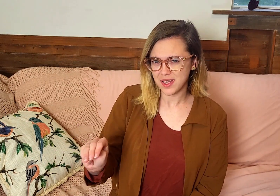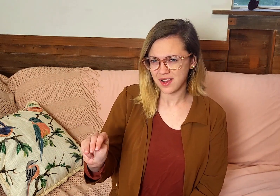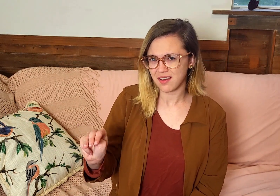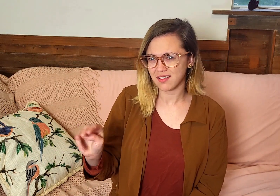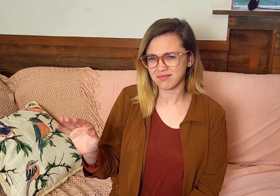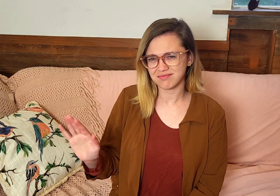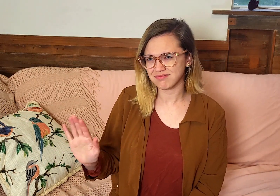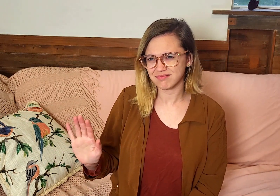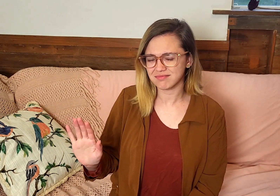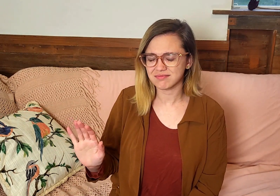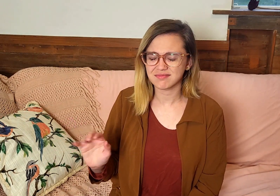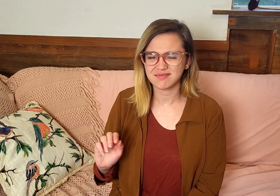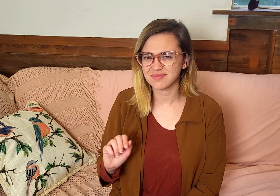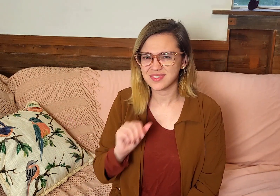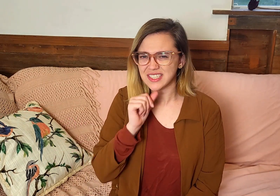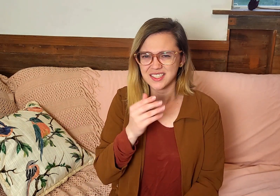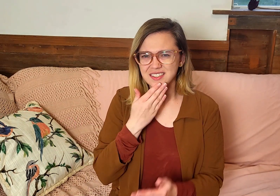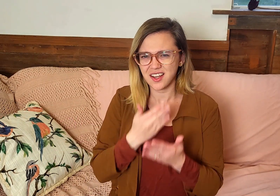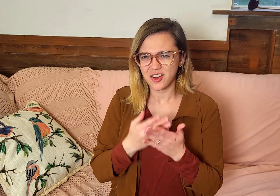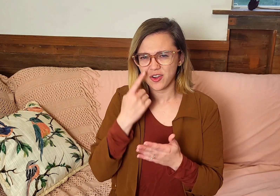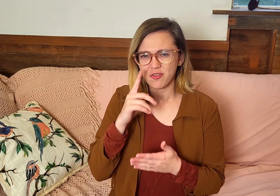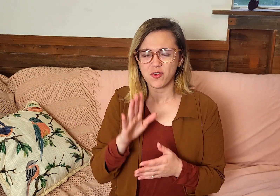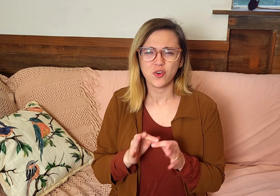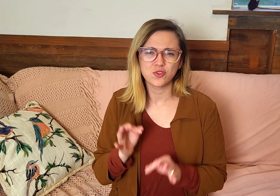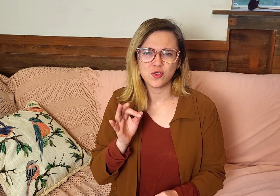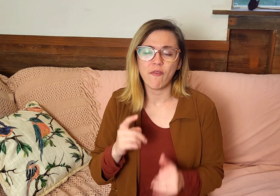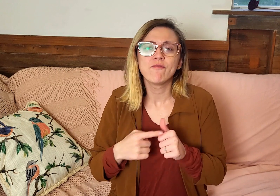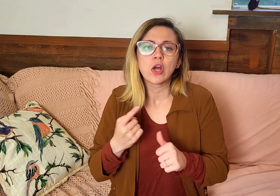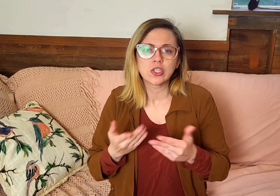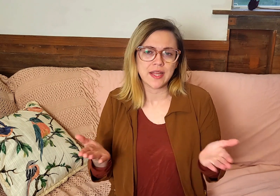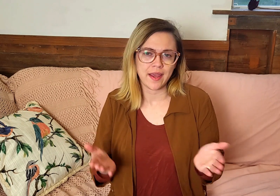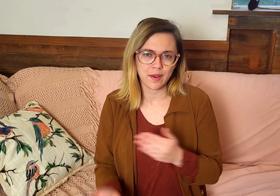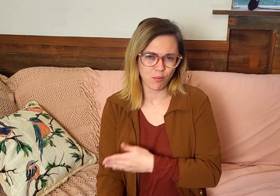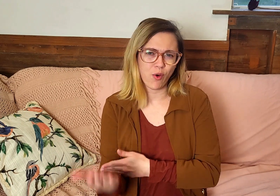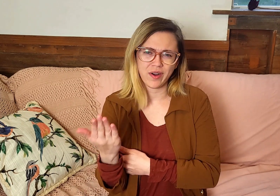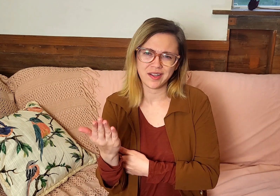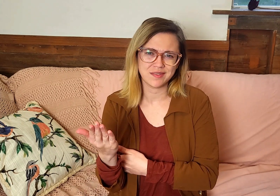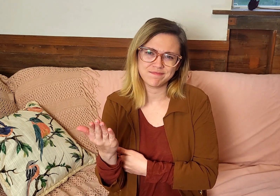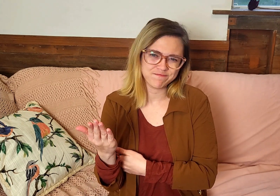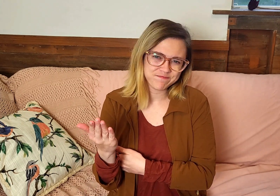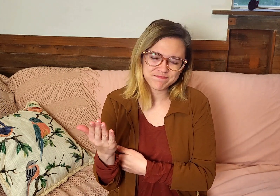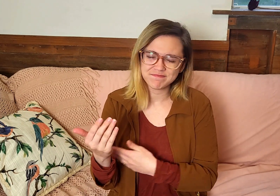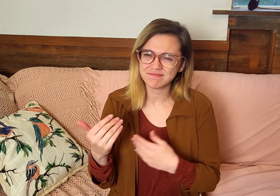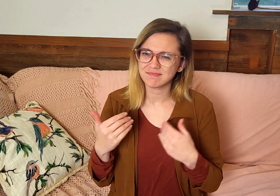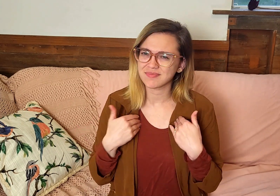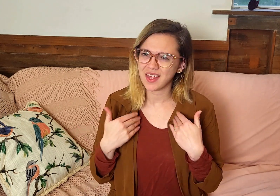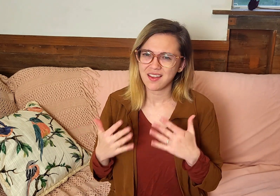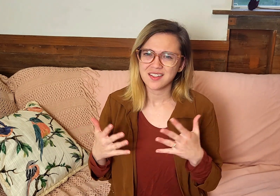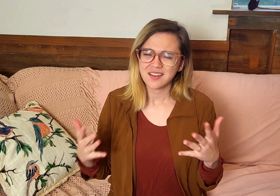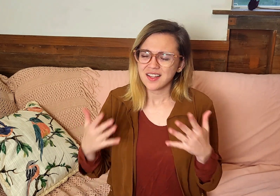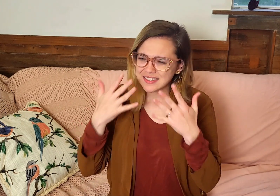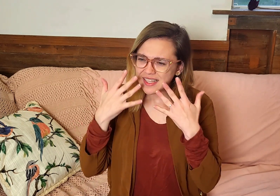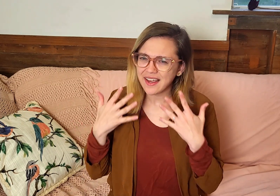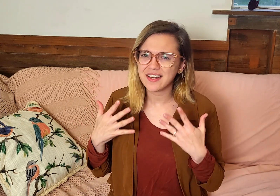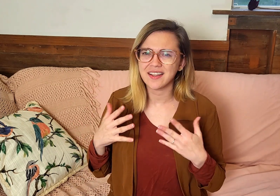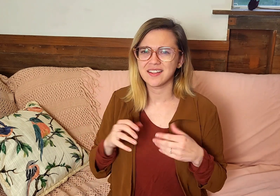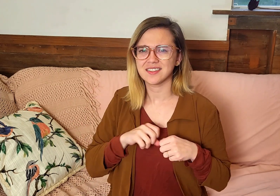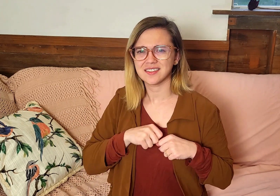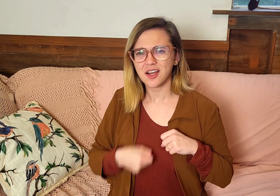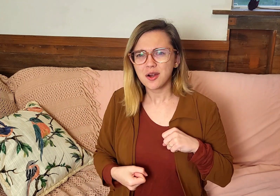Social media, it's just not good for your spirit, especially first thing in the morning. It has a lot of